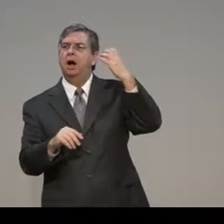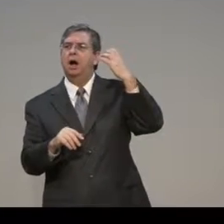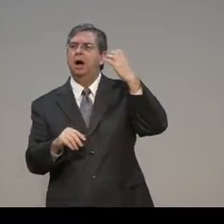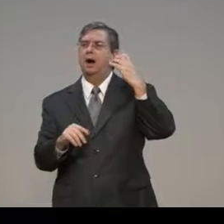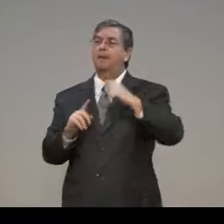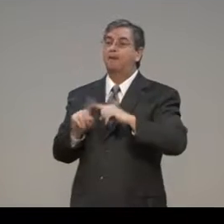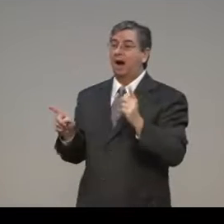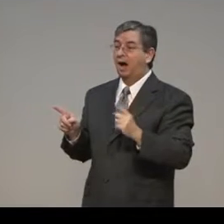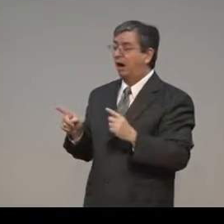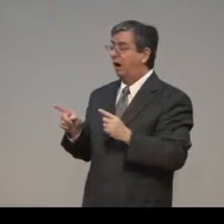Steal, lie.